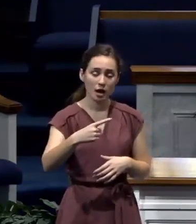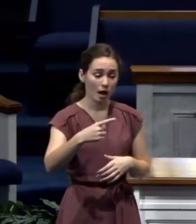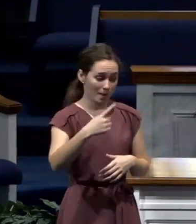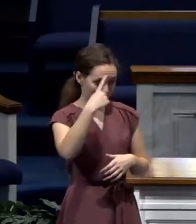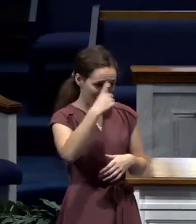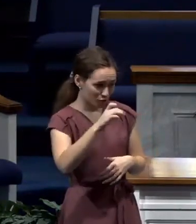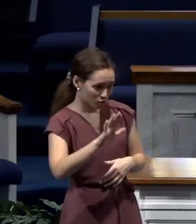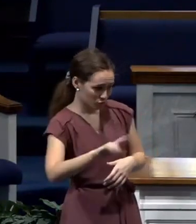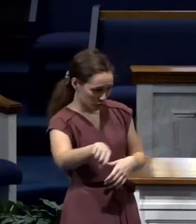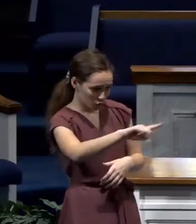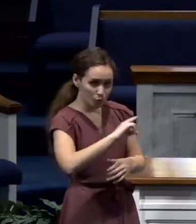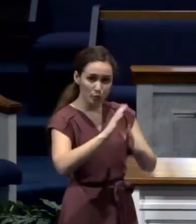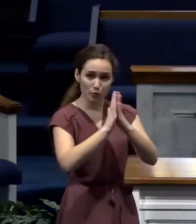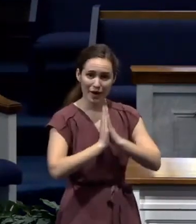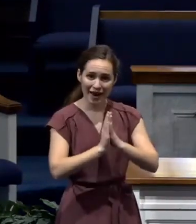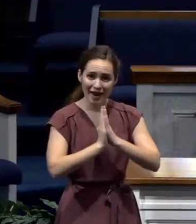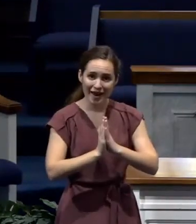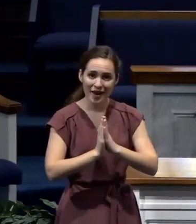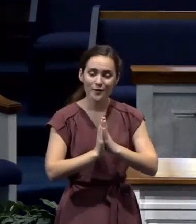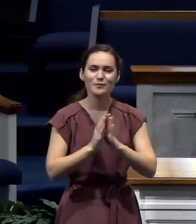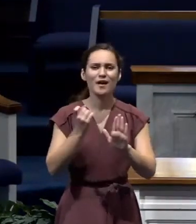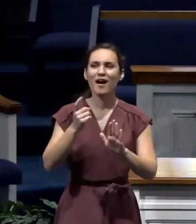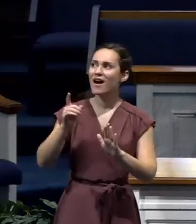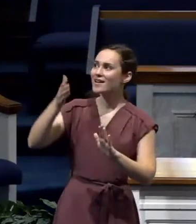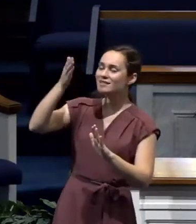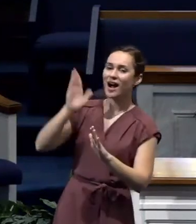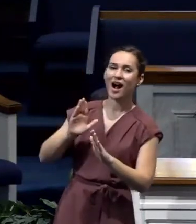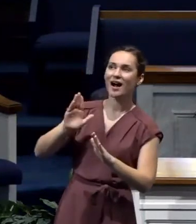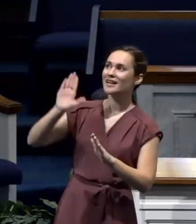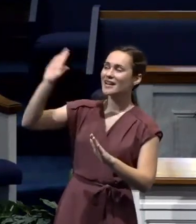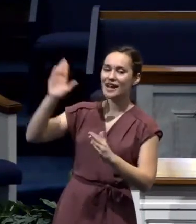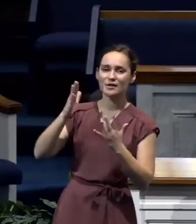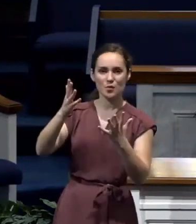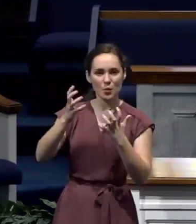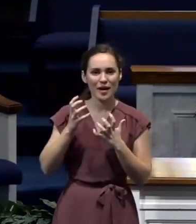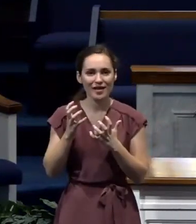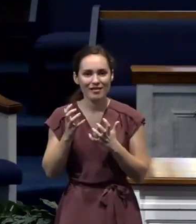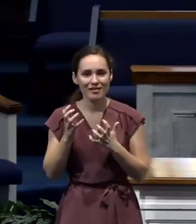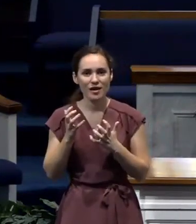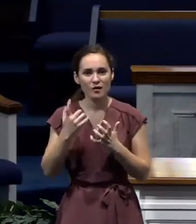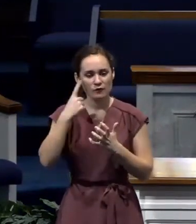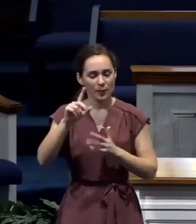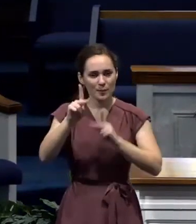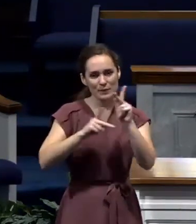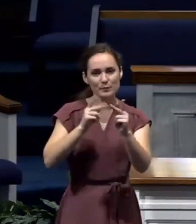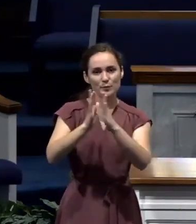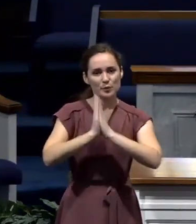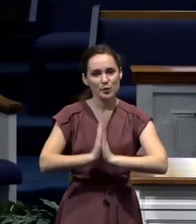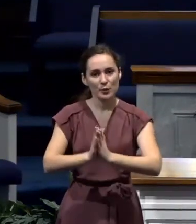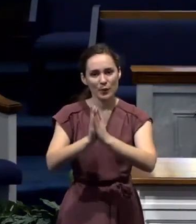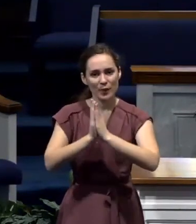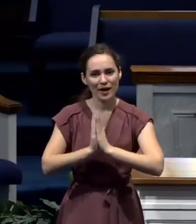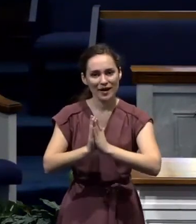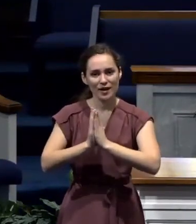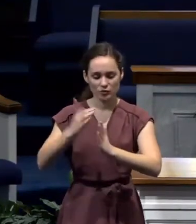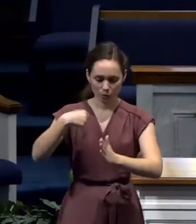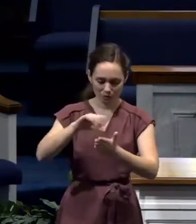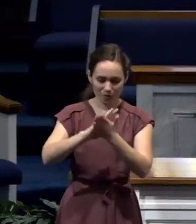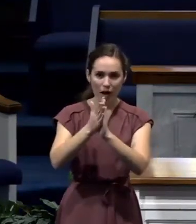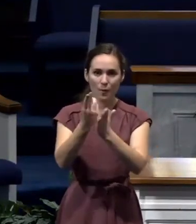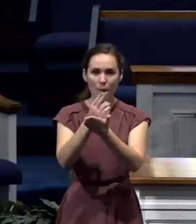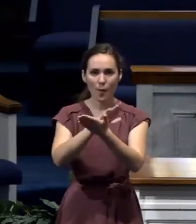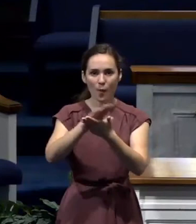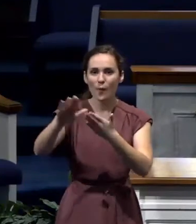it's just the will of God that God uses the prayers of his people to sanctify us into the image of Christ, but also